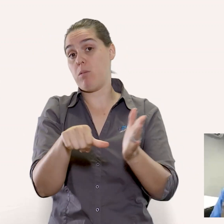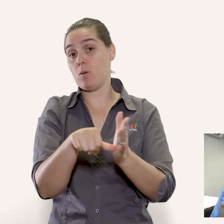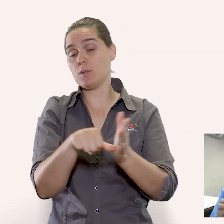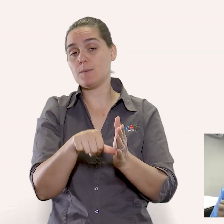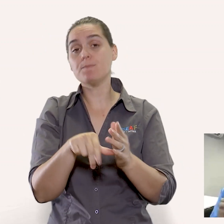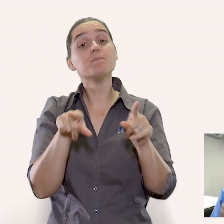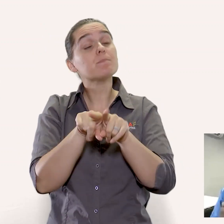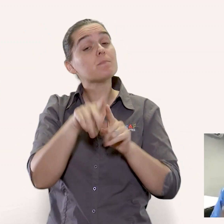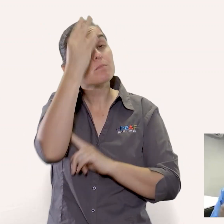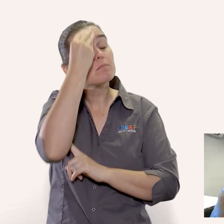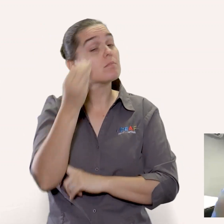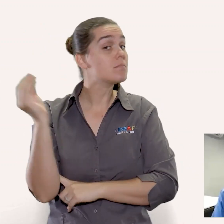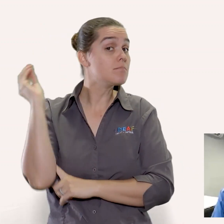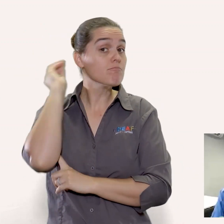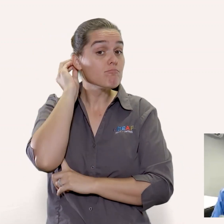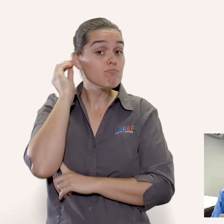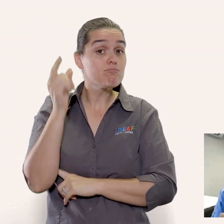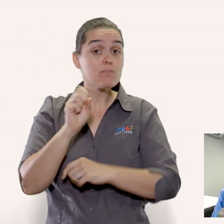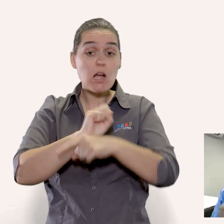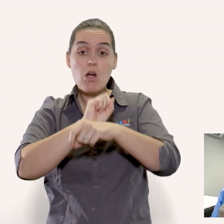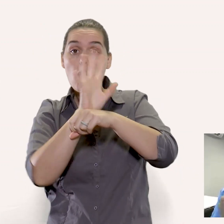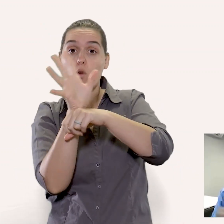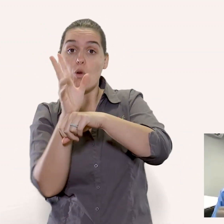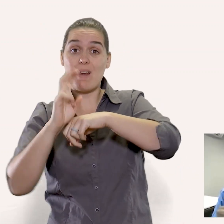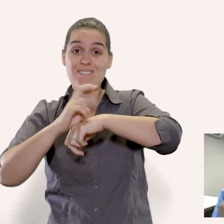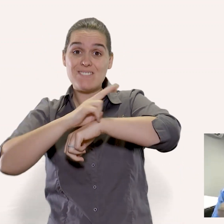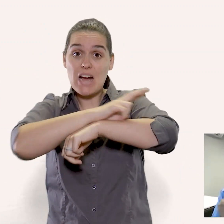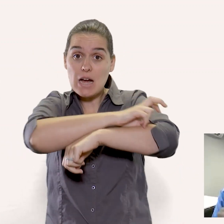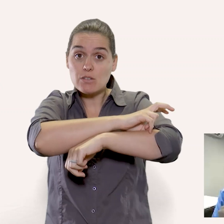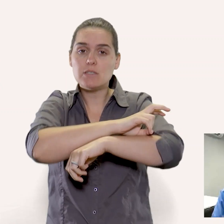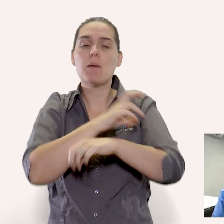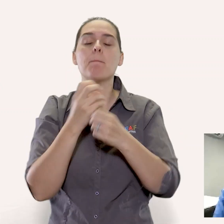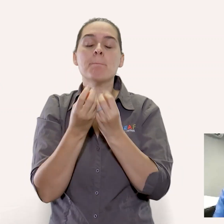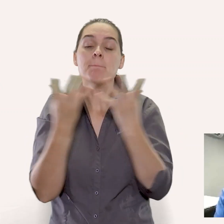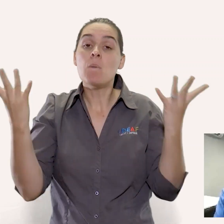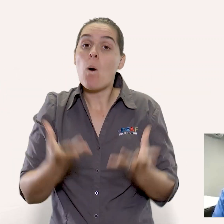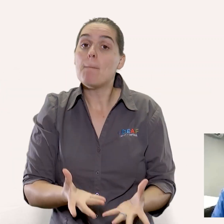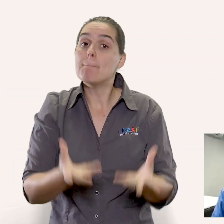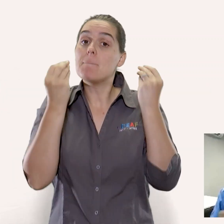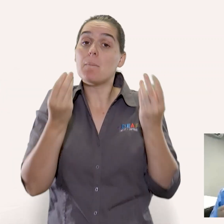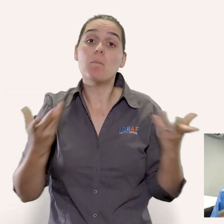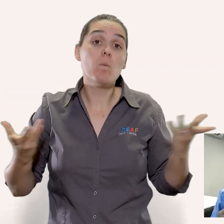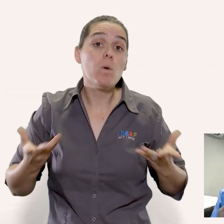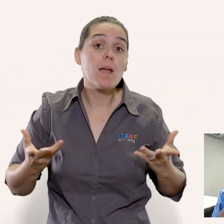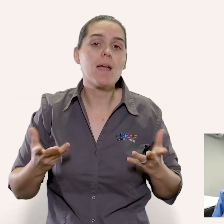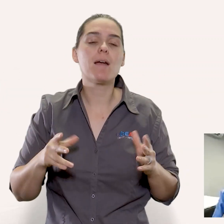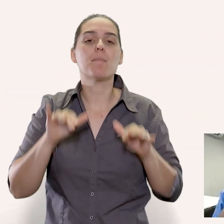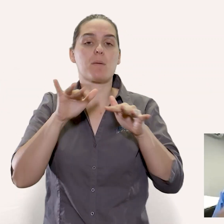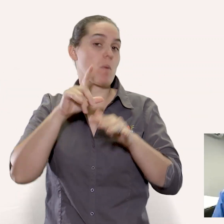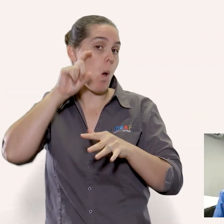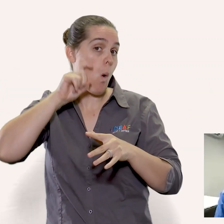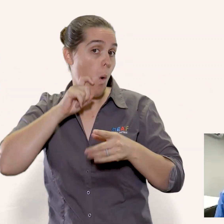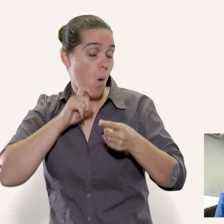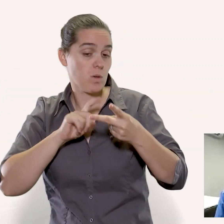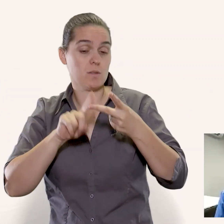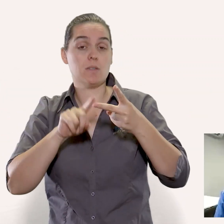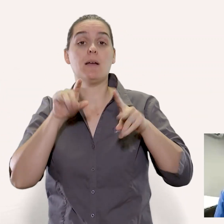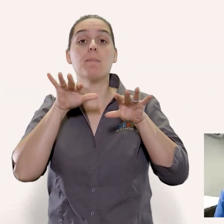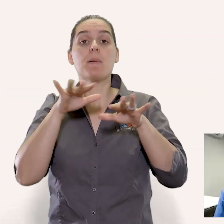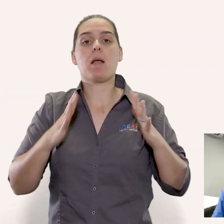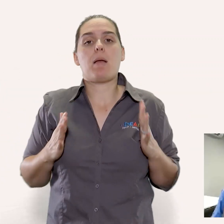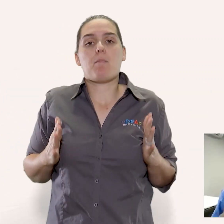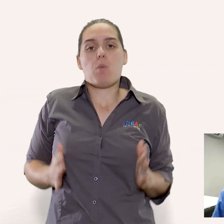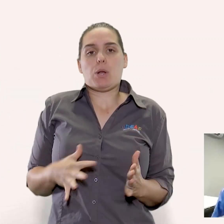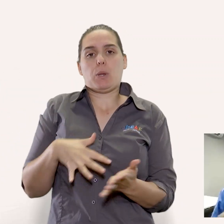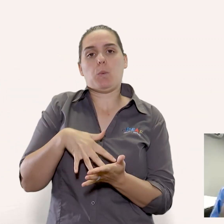that viruses like coronavirus target very specifically older people and people with suppressed immune systems